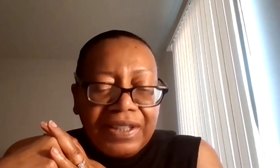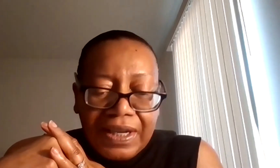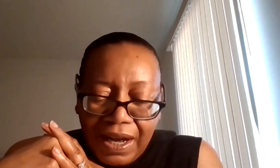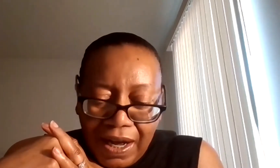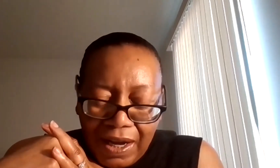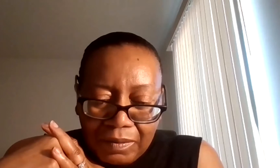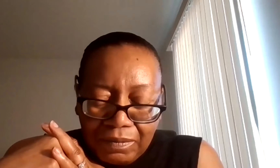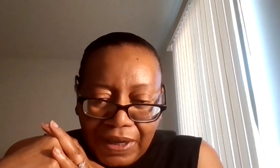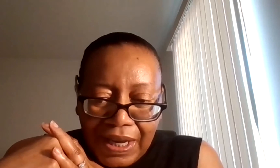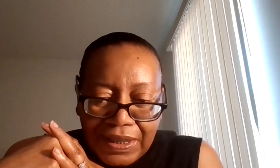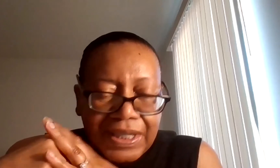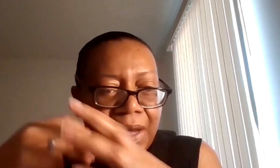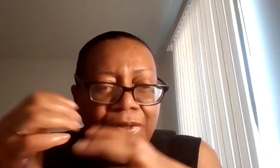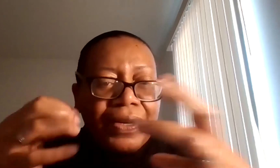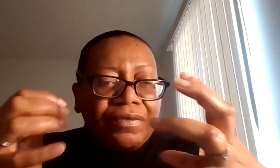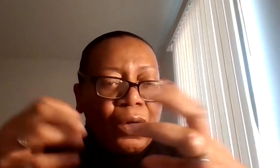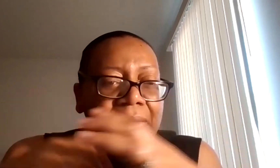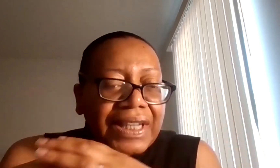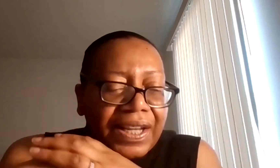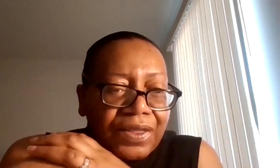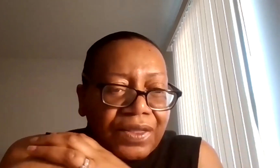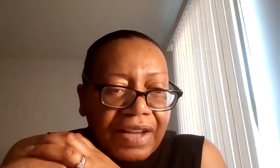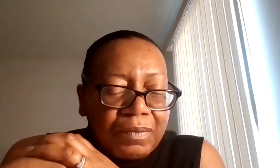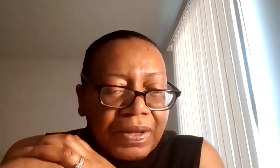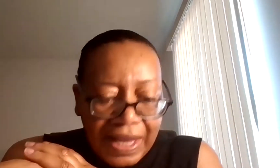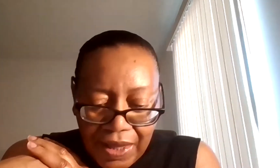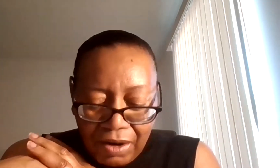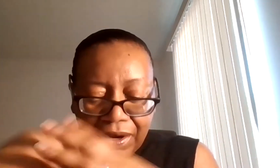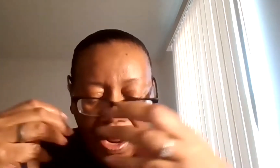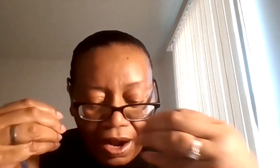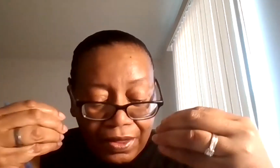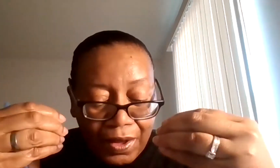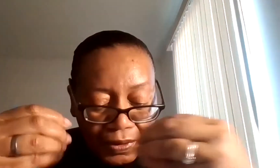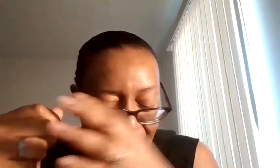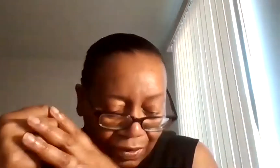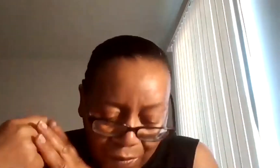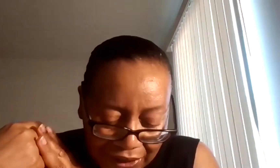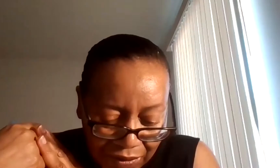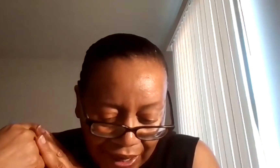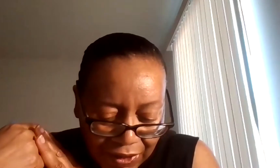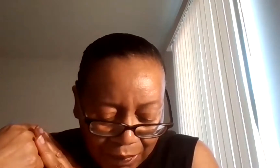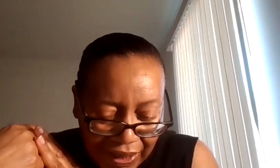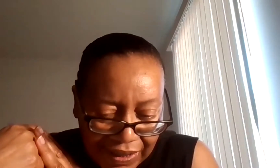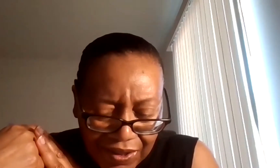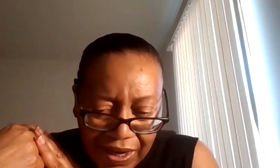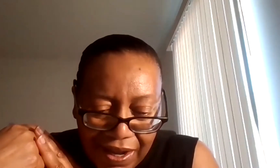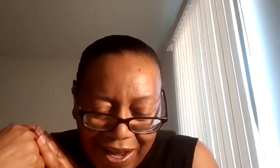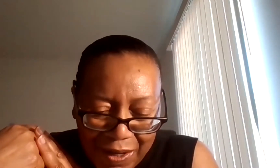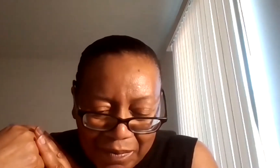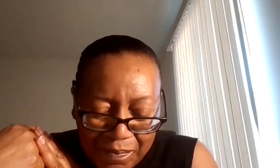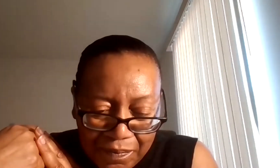function, um, um, to some degree of normalcy in their life. But then there are those that are going to experience,